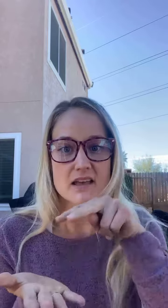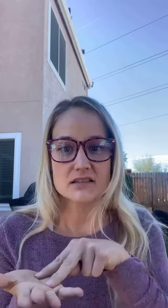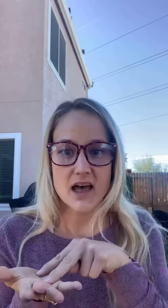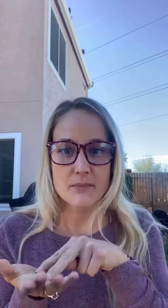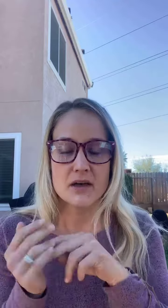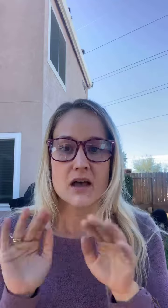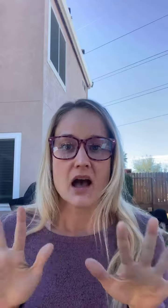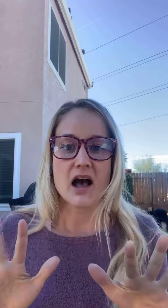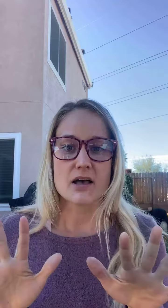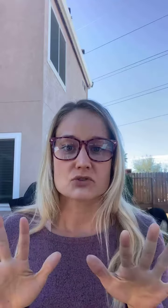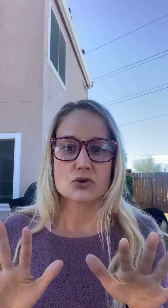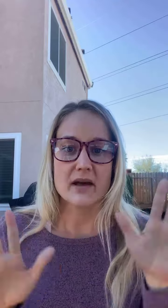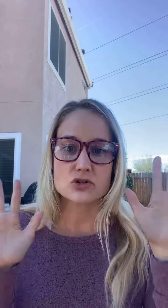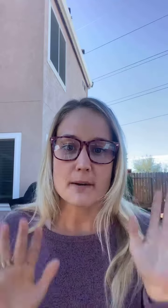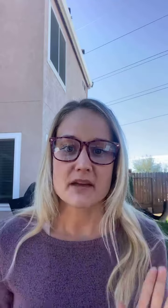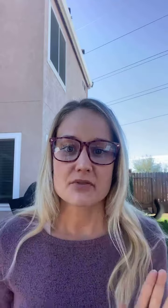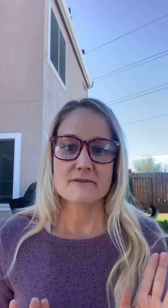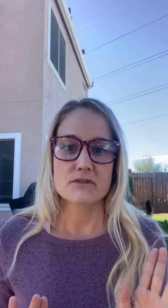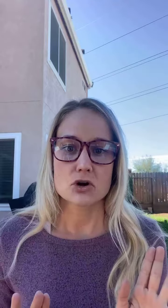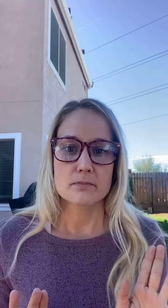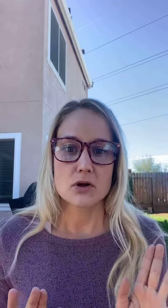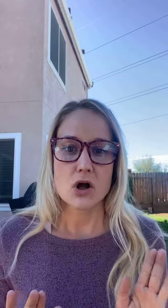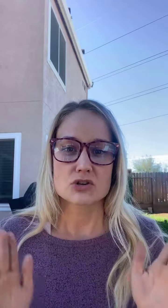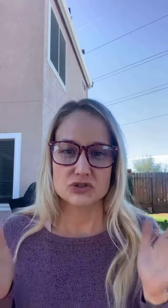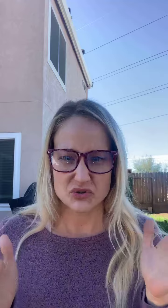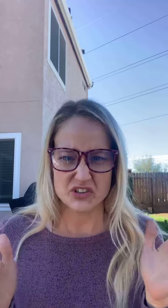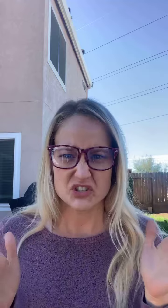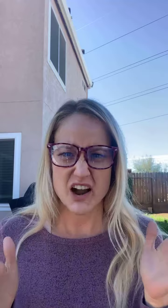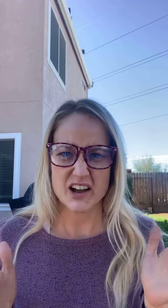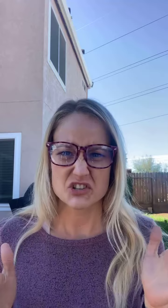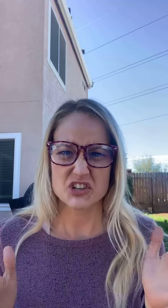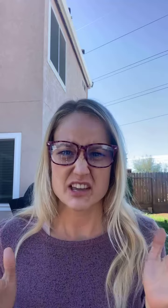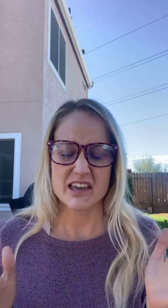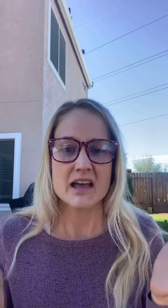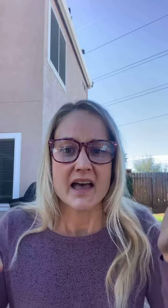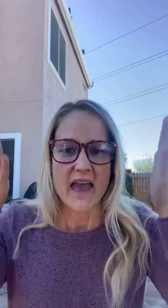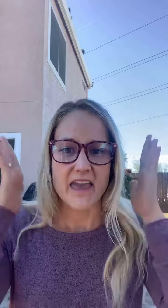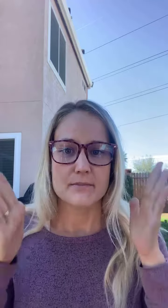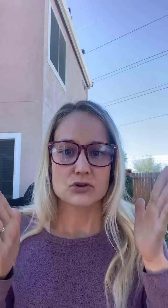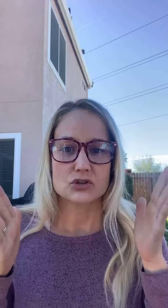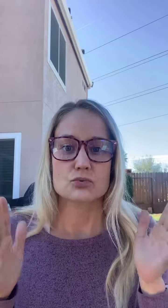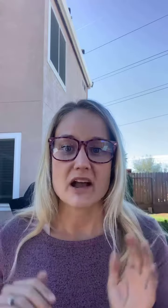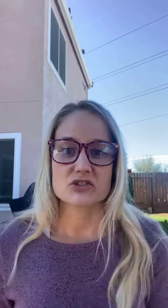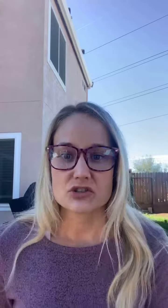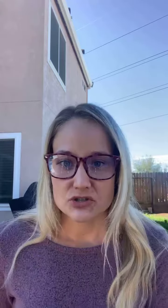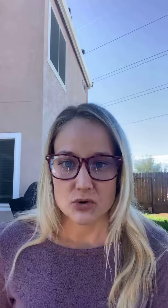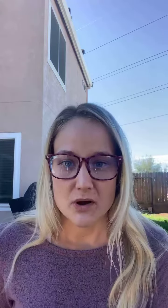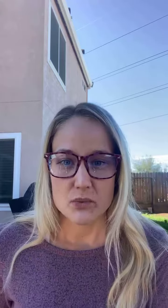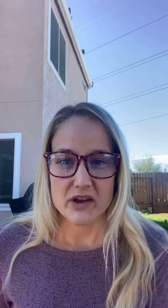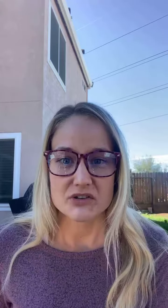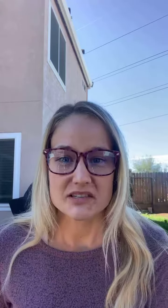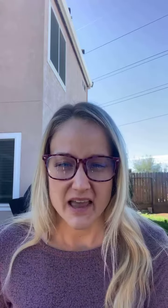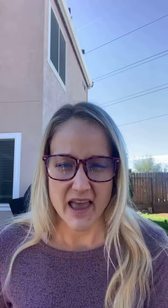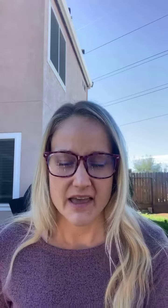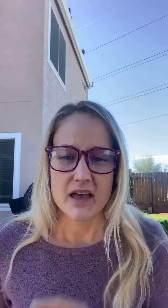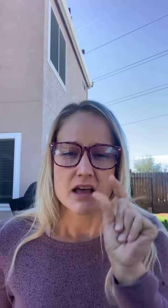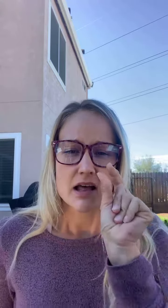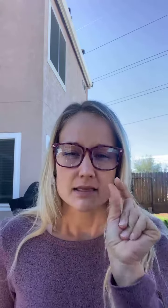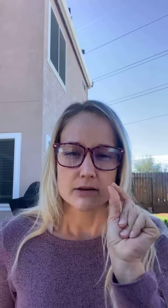up. And so by dropping the verbal our students are actually able to register what we are saying a little